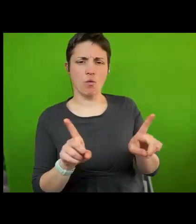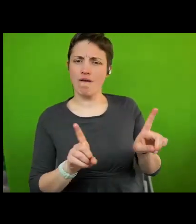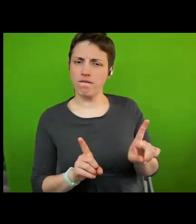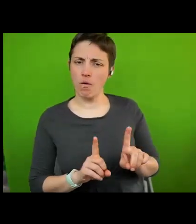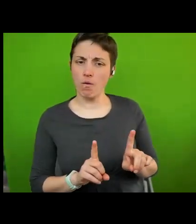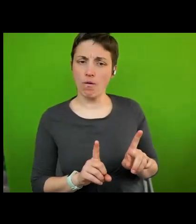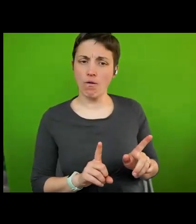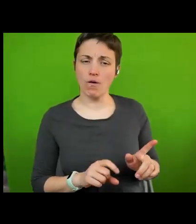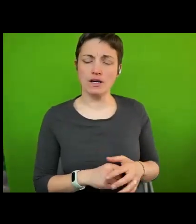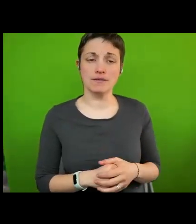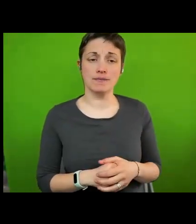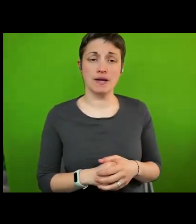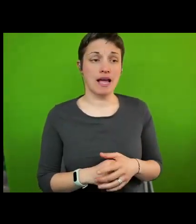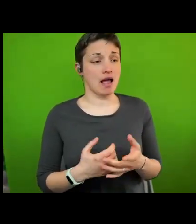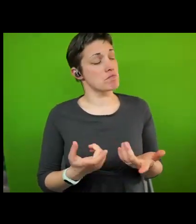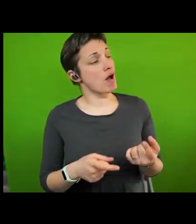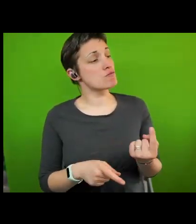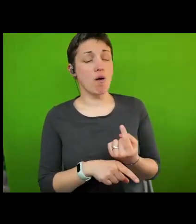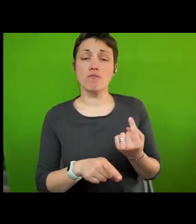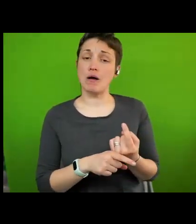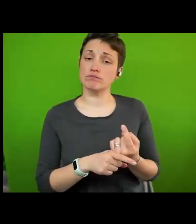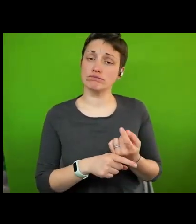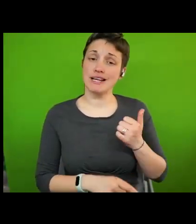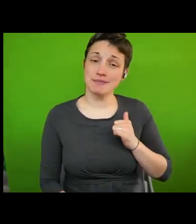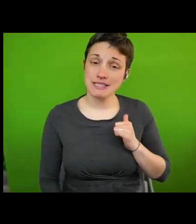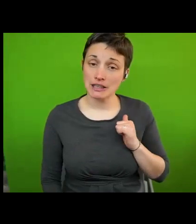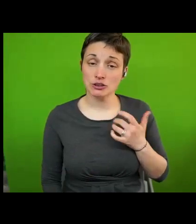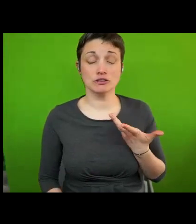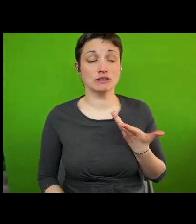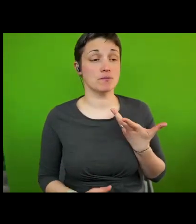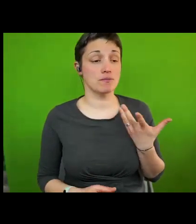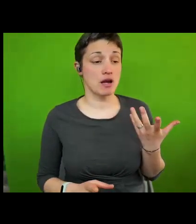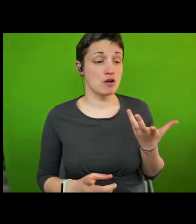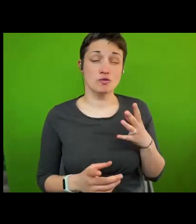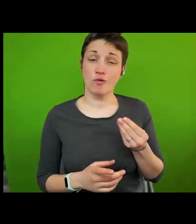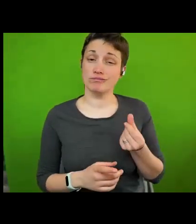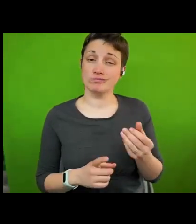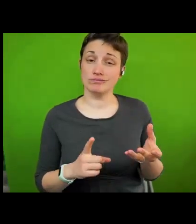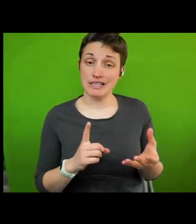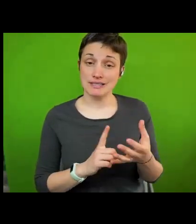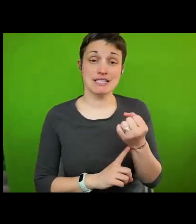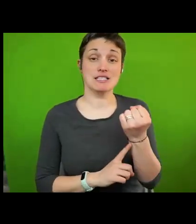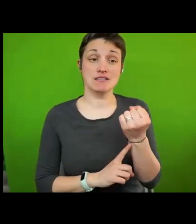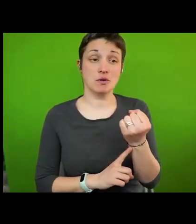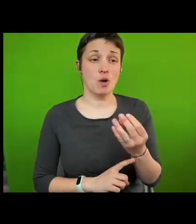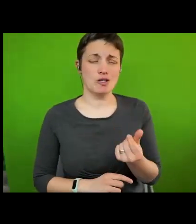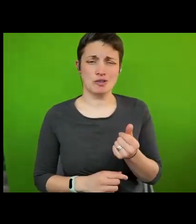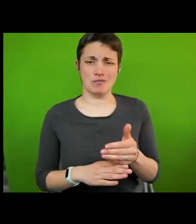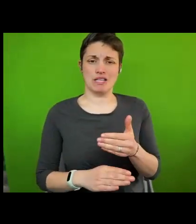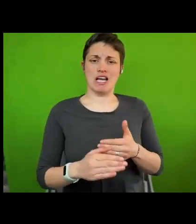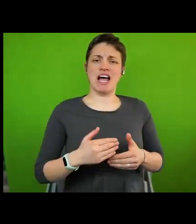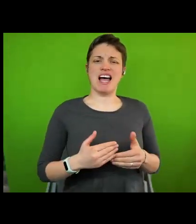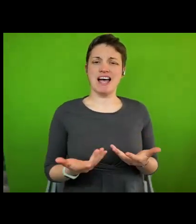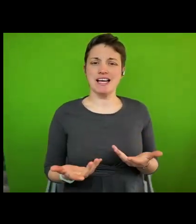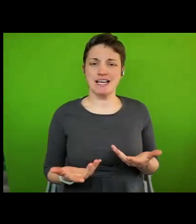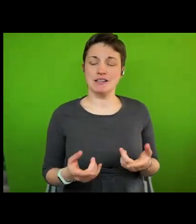some expectations, some successes and setbacks, some lessons learned over the years, and some